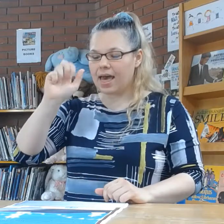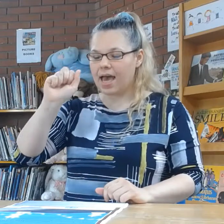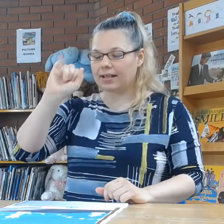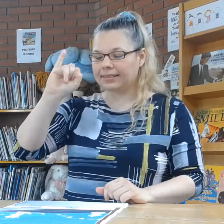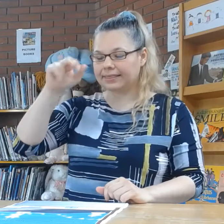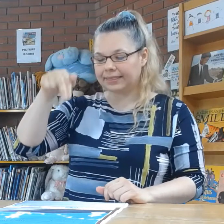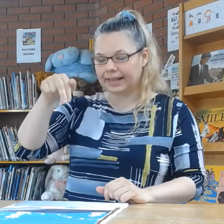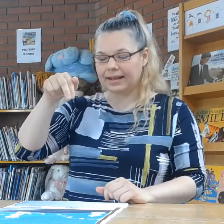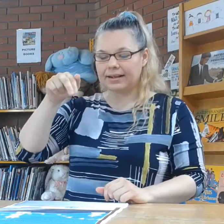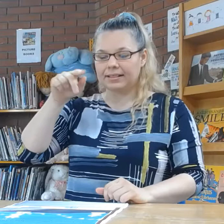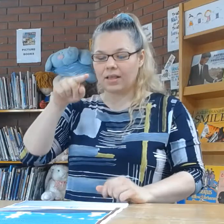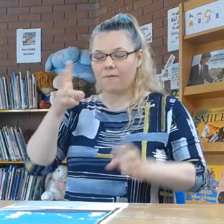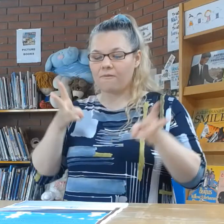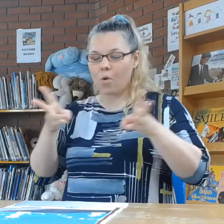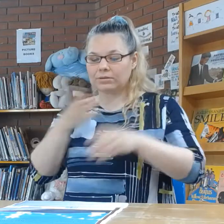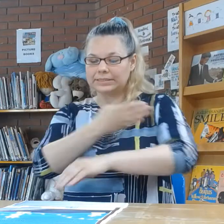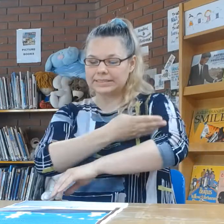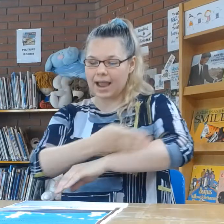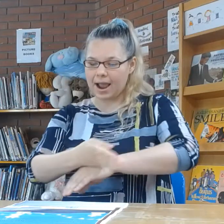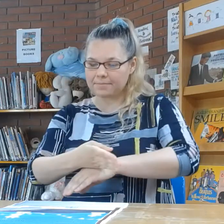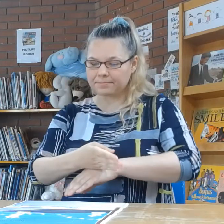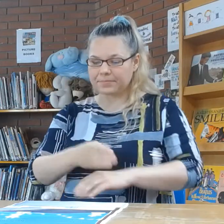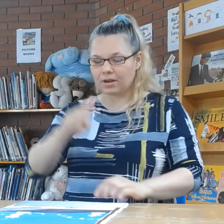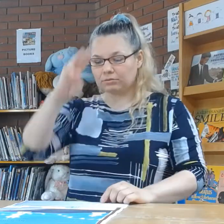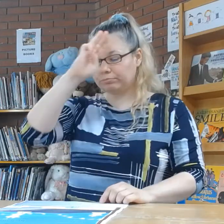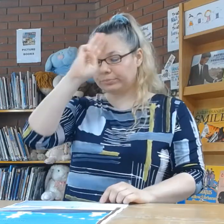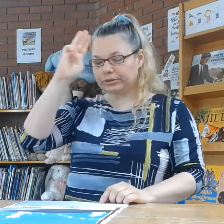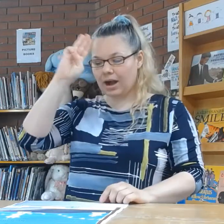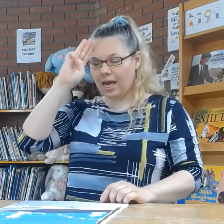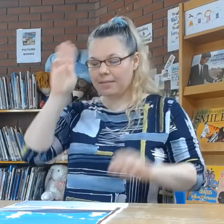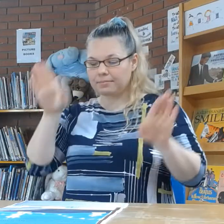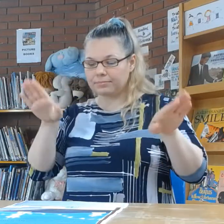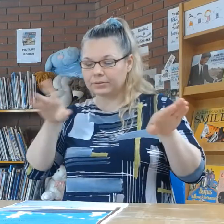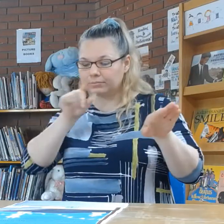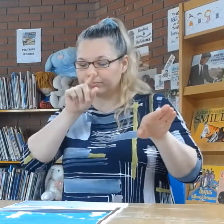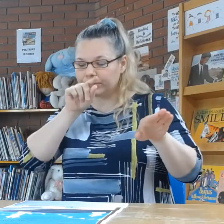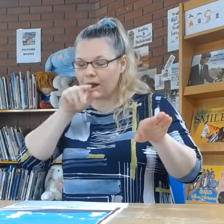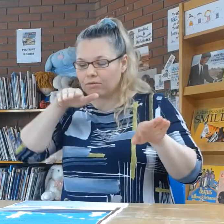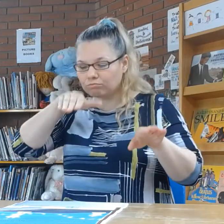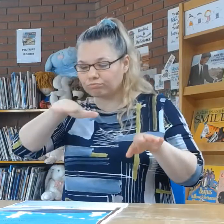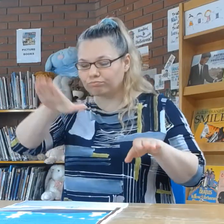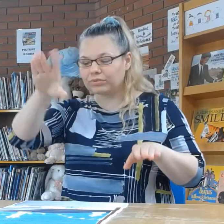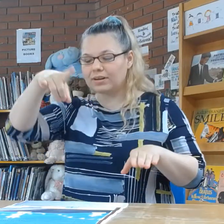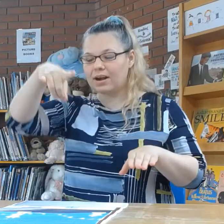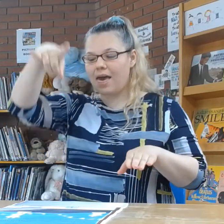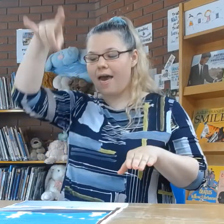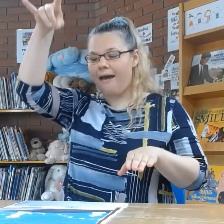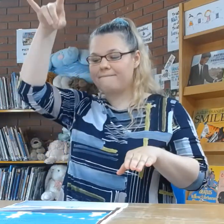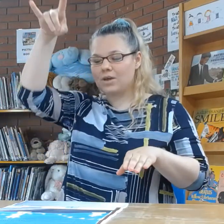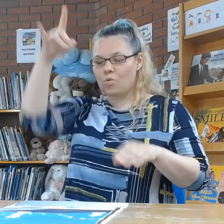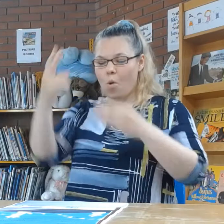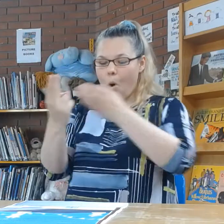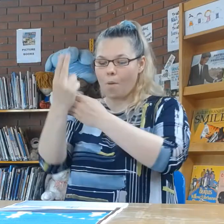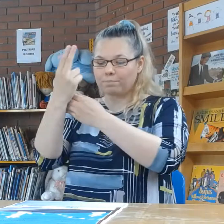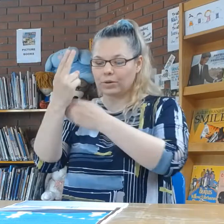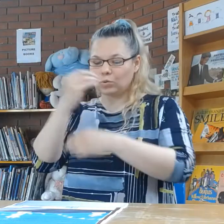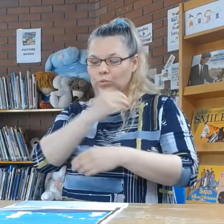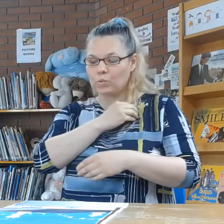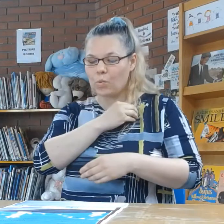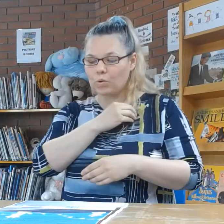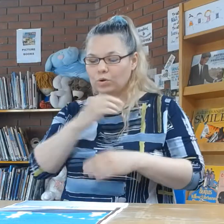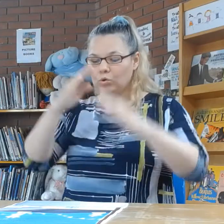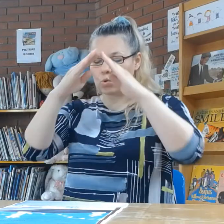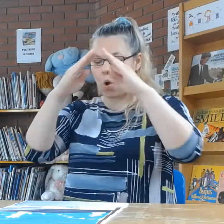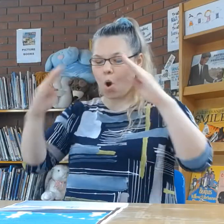The President's pigeon flew high up to the rooftop where he hung lots of green,